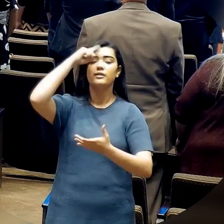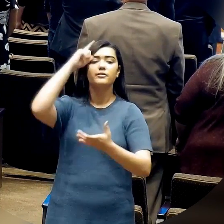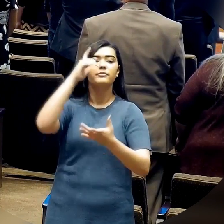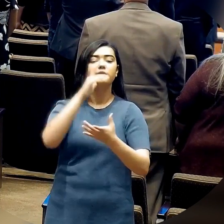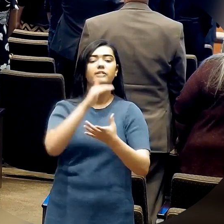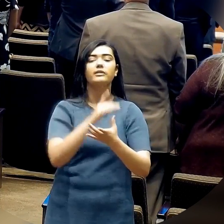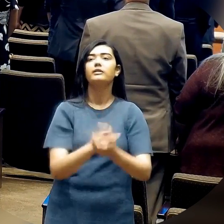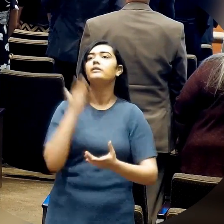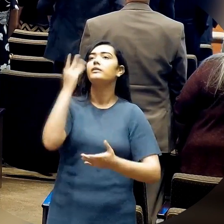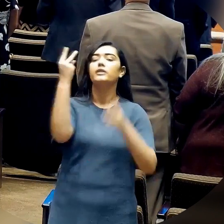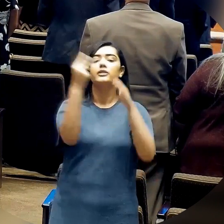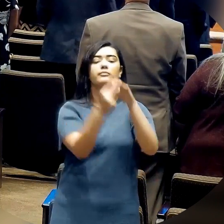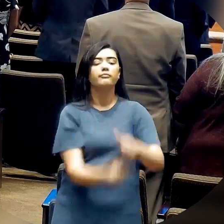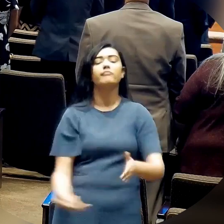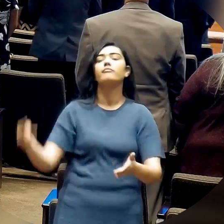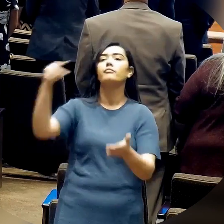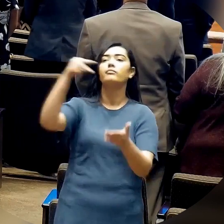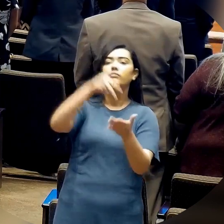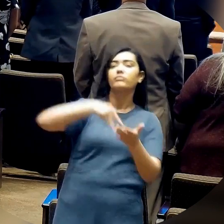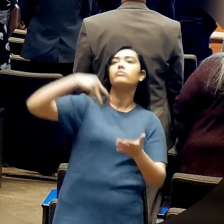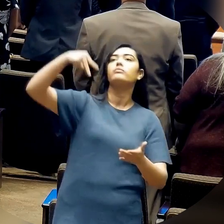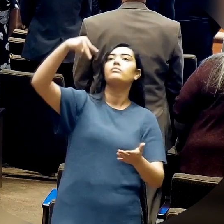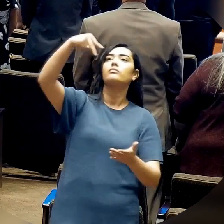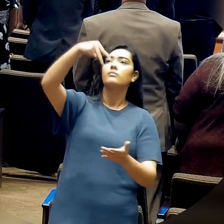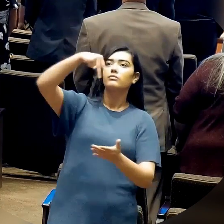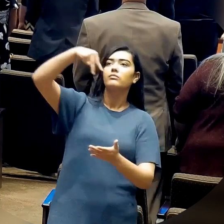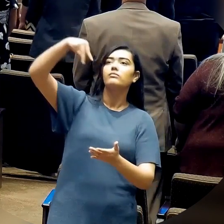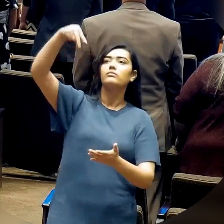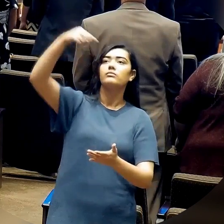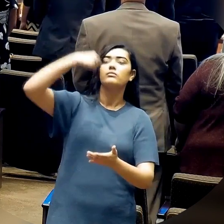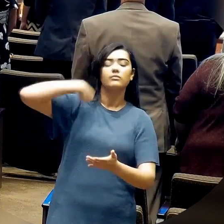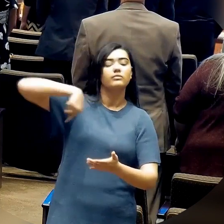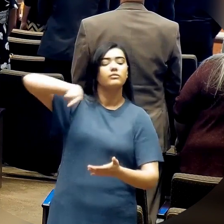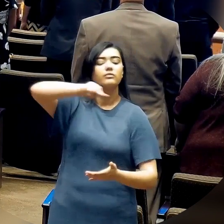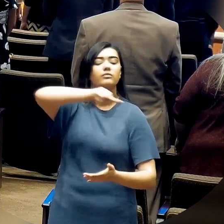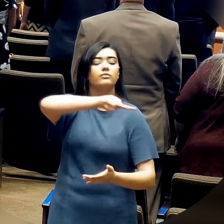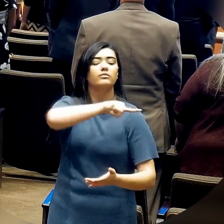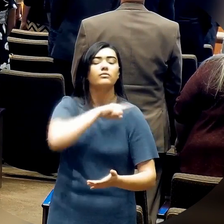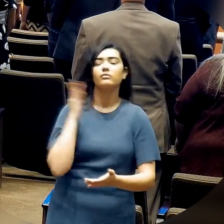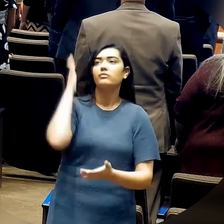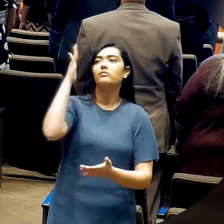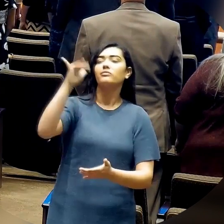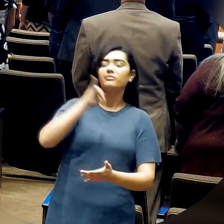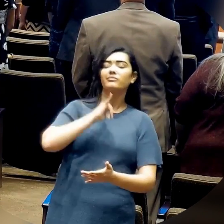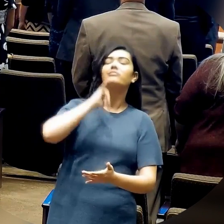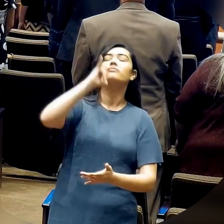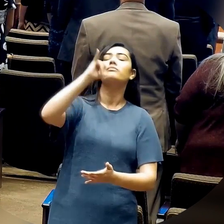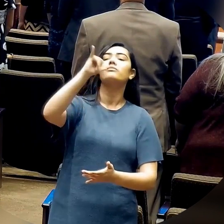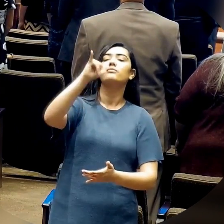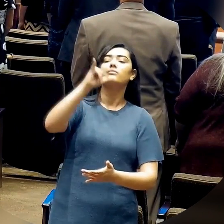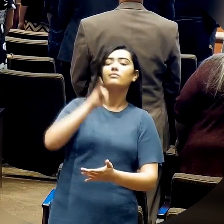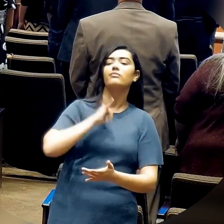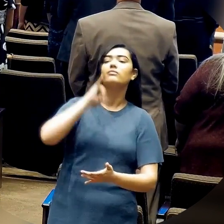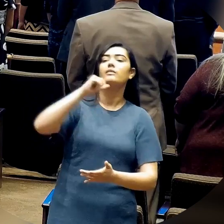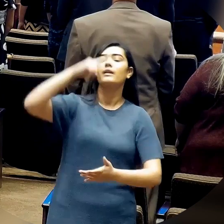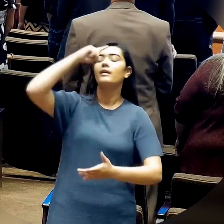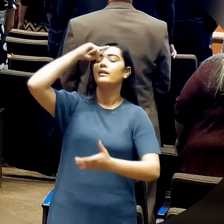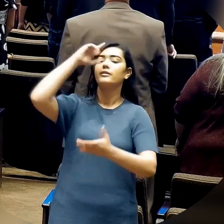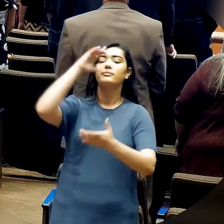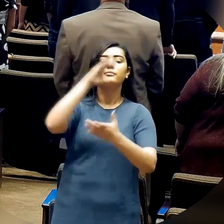resurrection, that we will rise again, for I believe in the